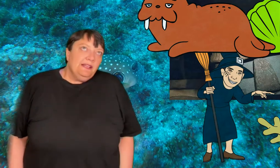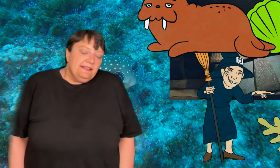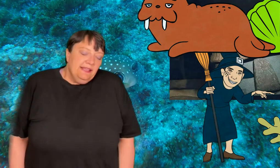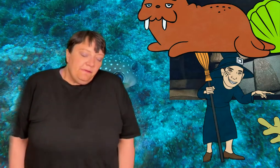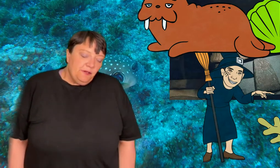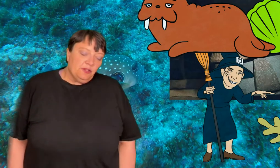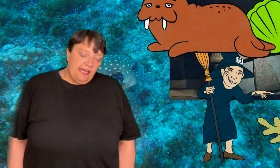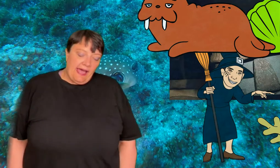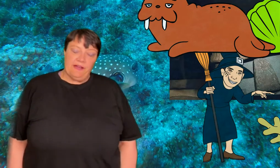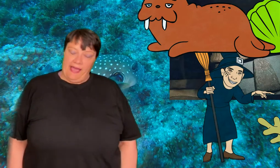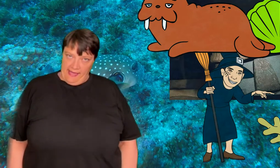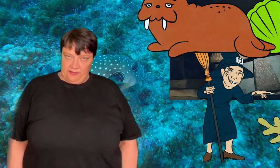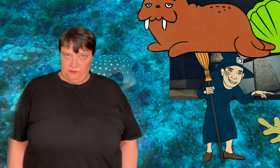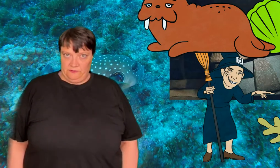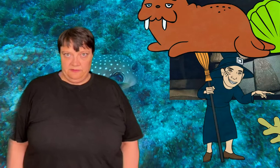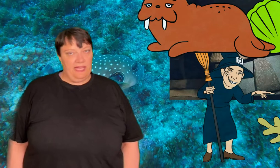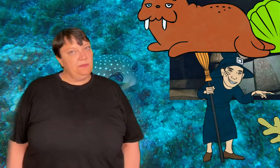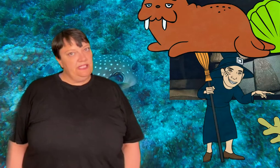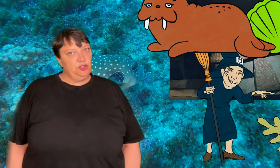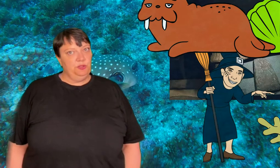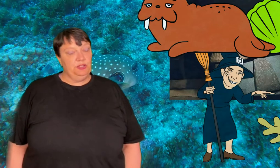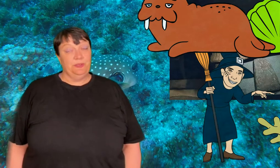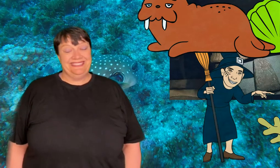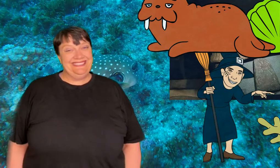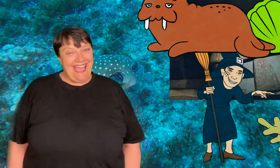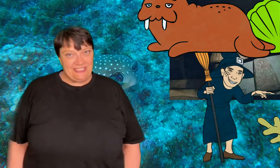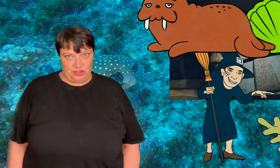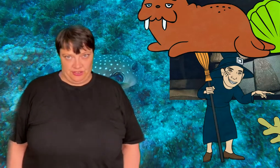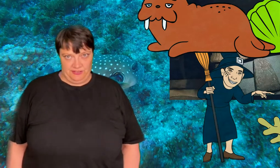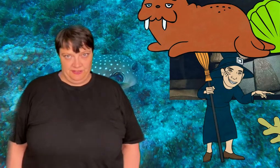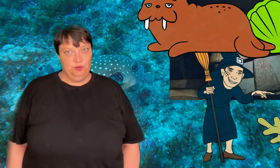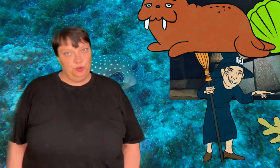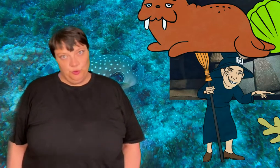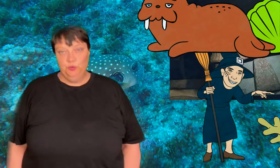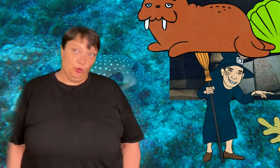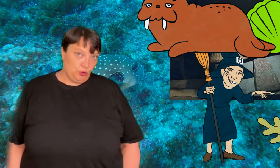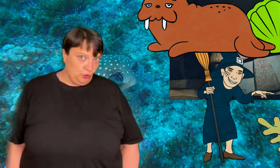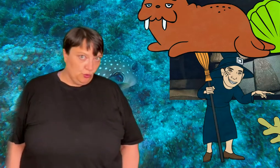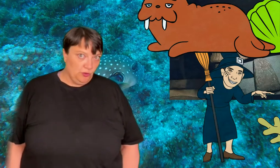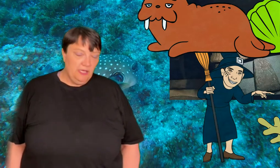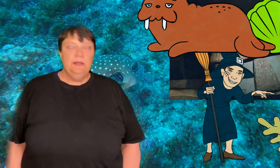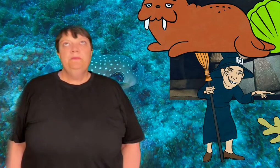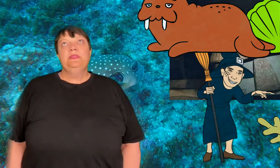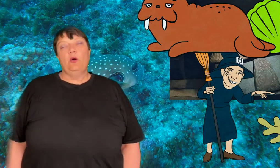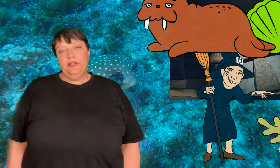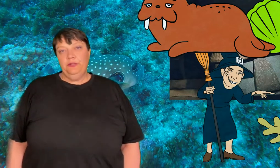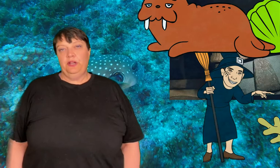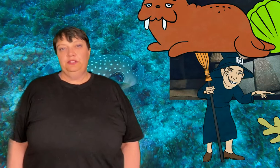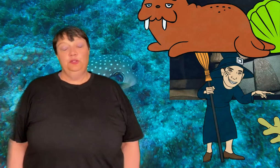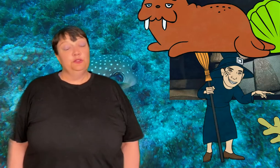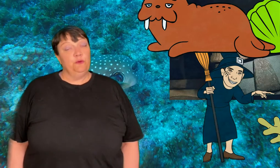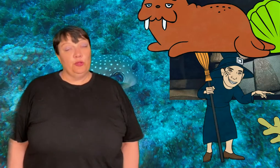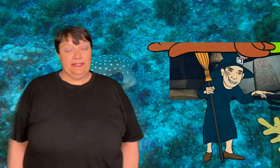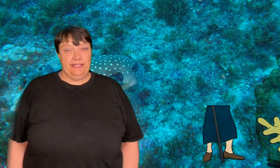But if you're gonna have a handle that means you need to attach it to your tool. Now what